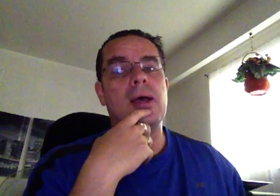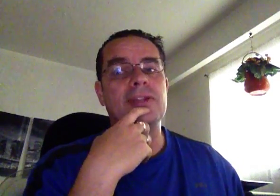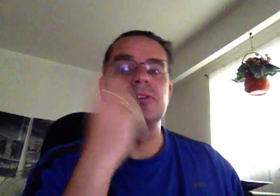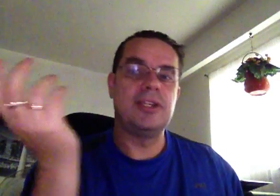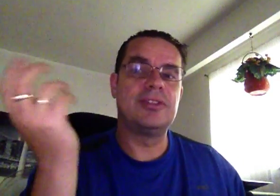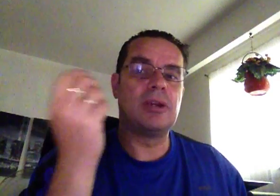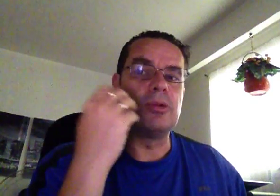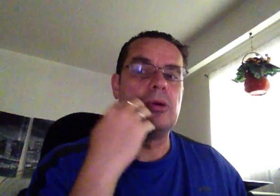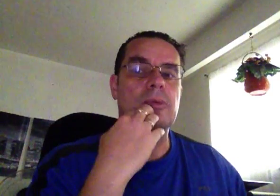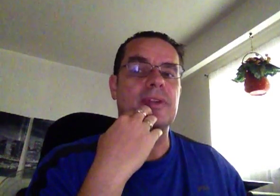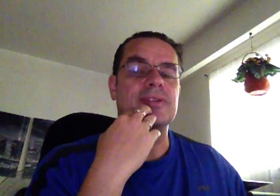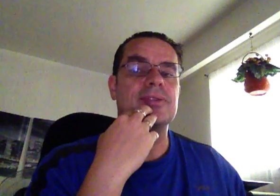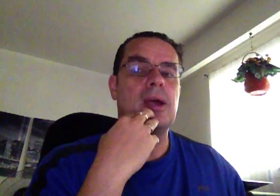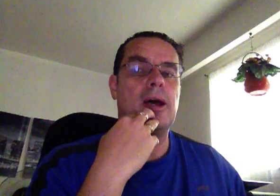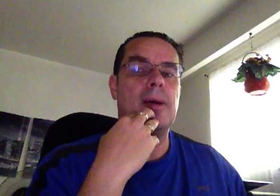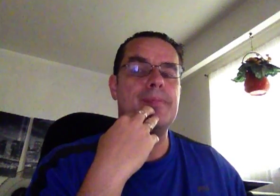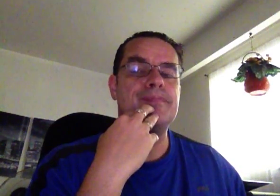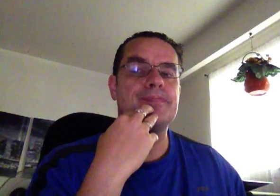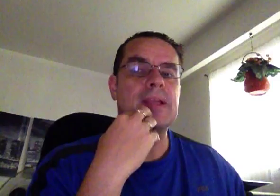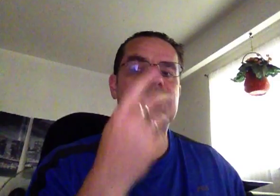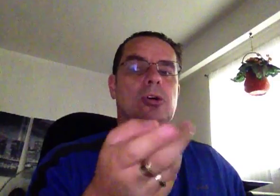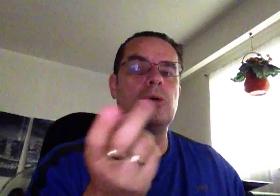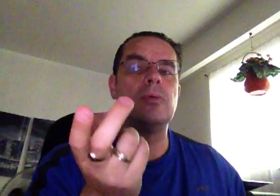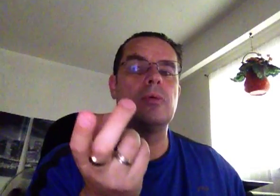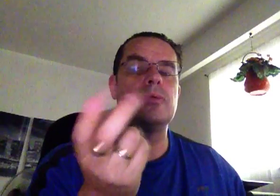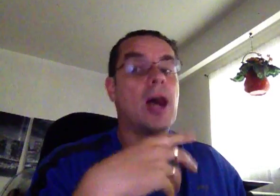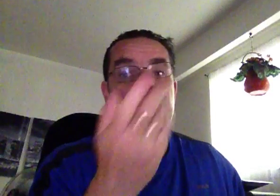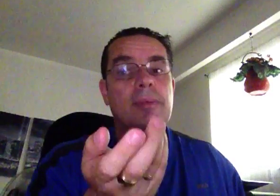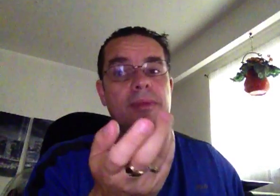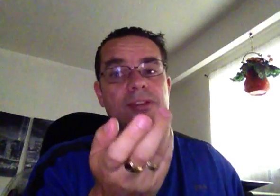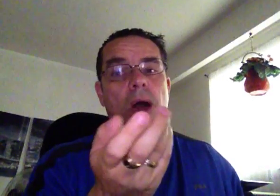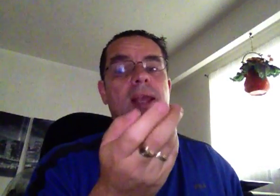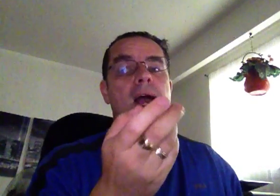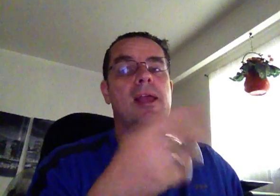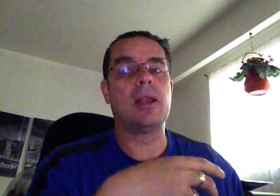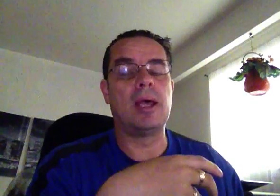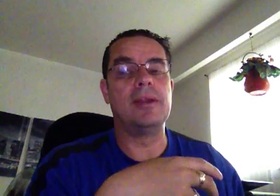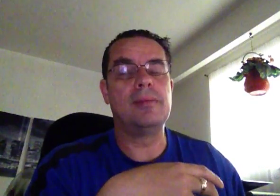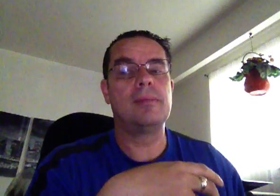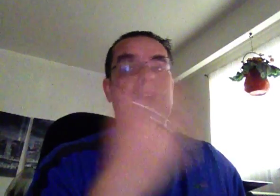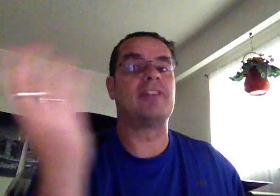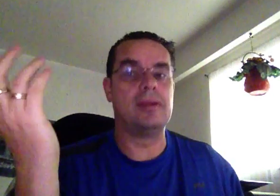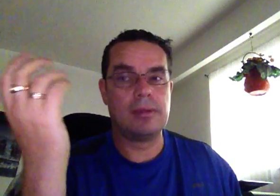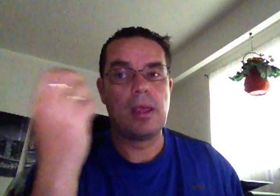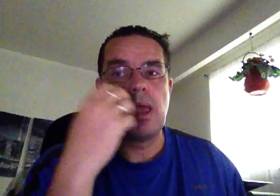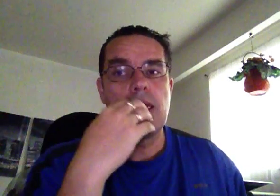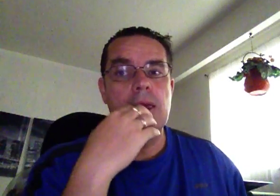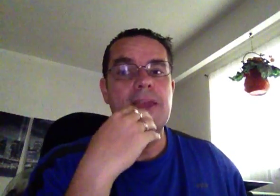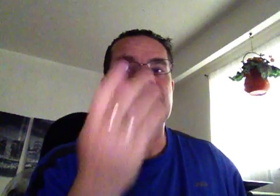So, see where I'm going with this. So, talking to this quant guy out of London, my friend, he's been